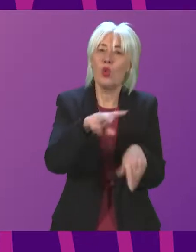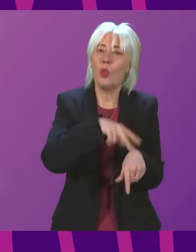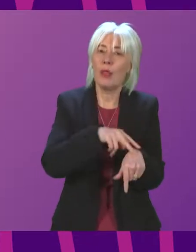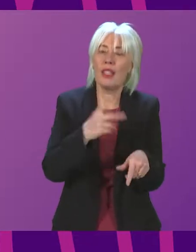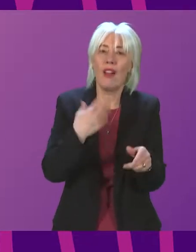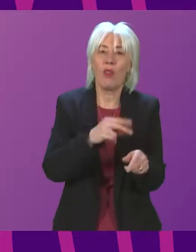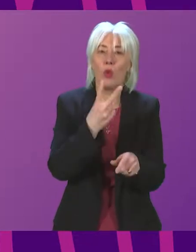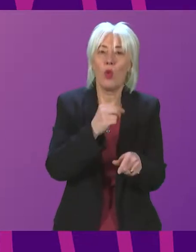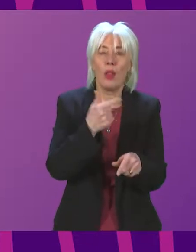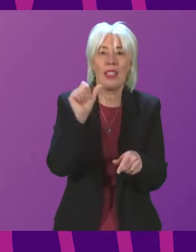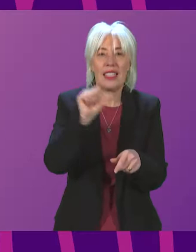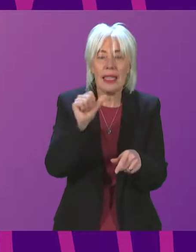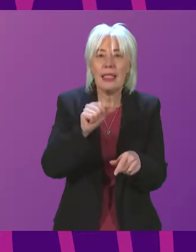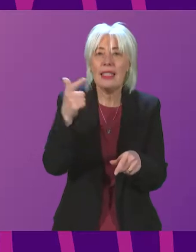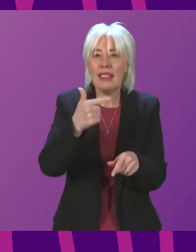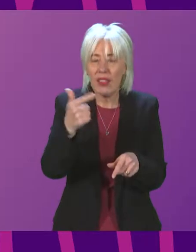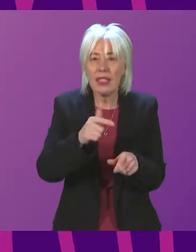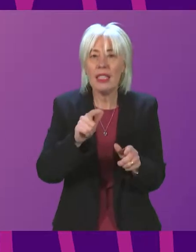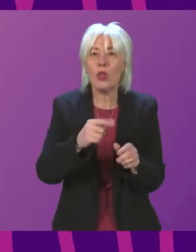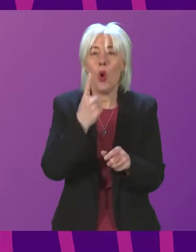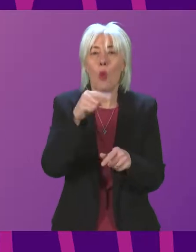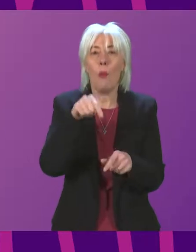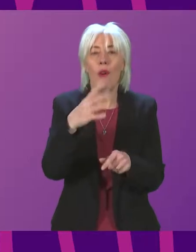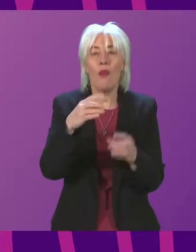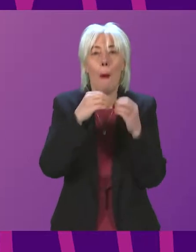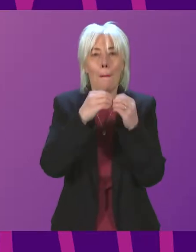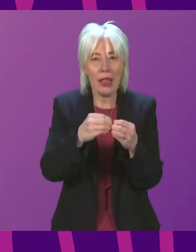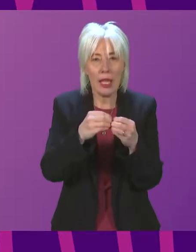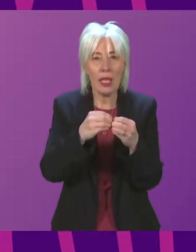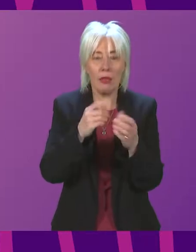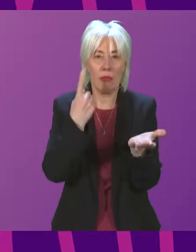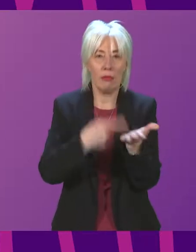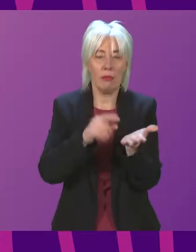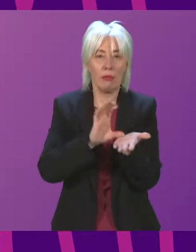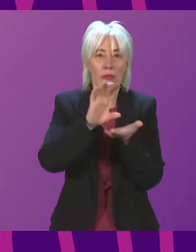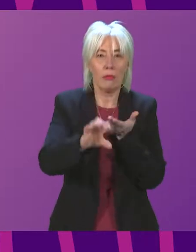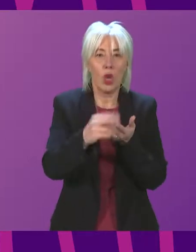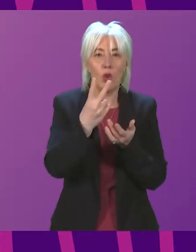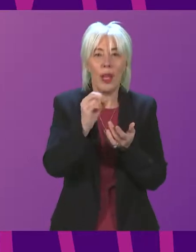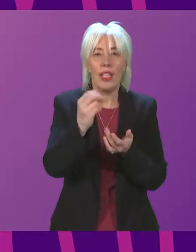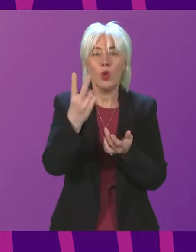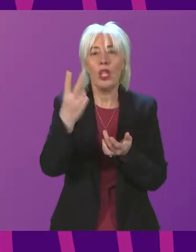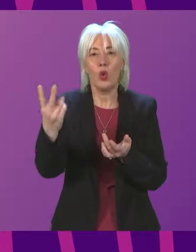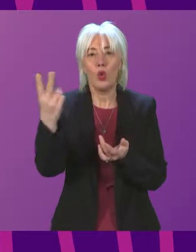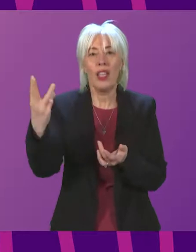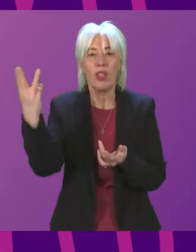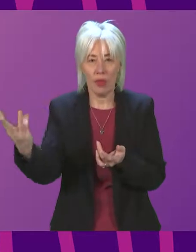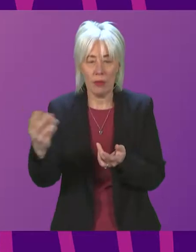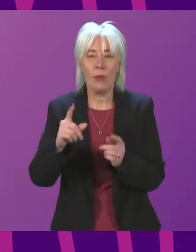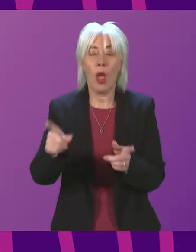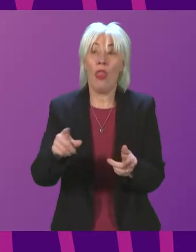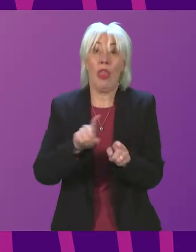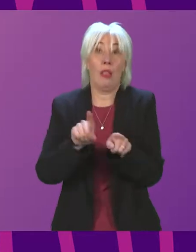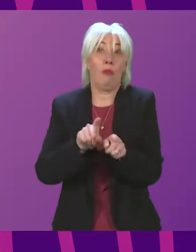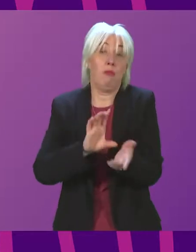2016-17. We'll invest £1.4 billion in 2022-23. And that amounts to more than £10 billion since the creation of Police